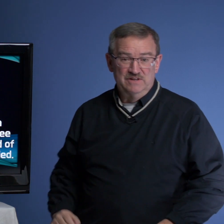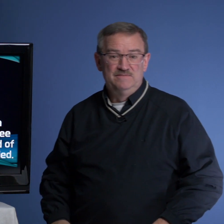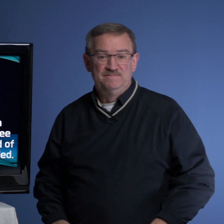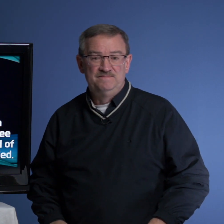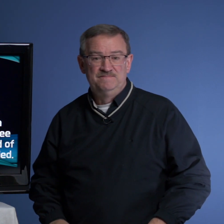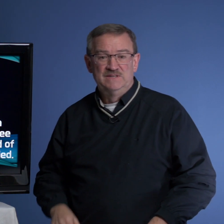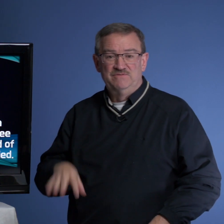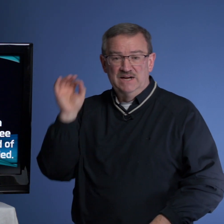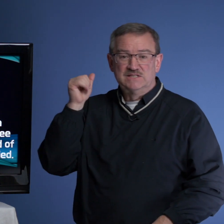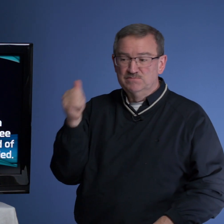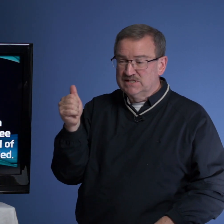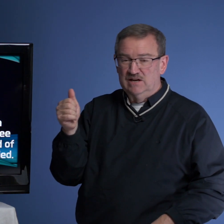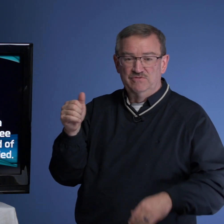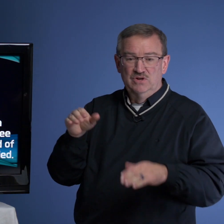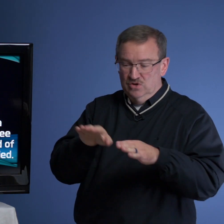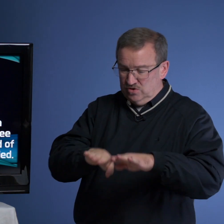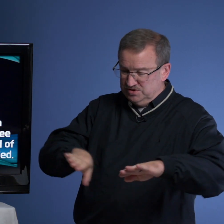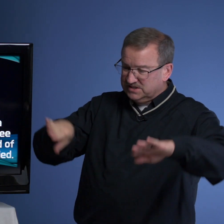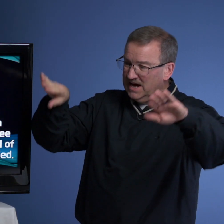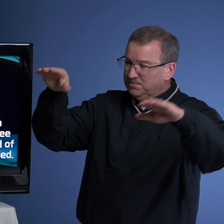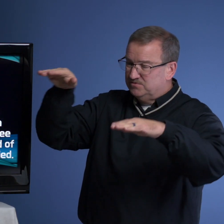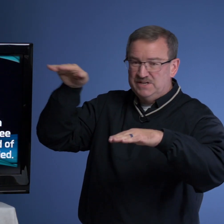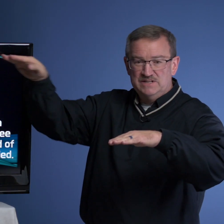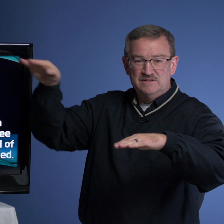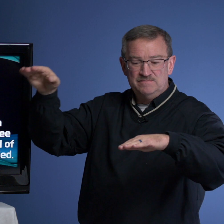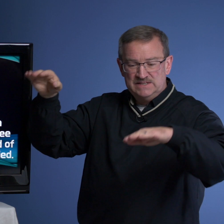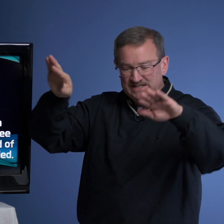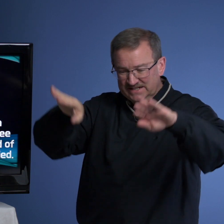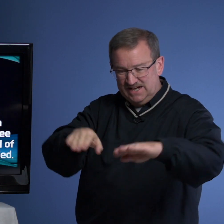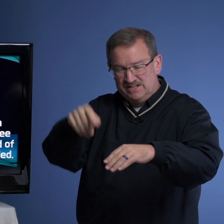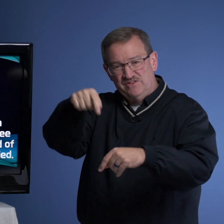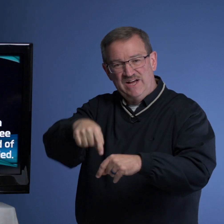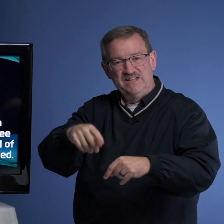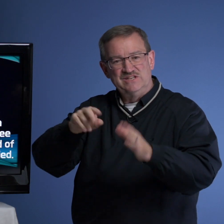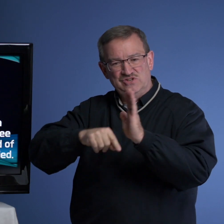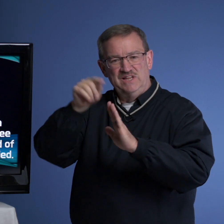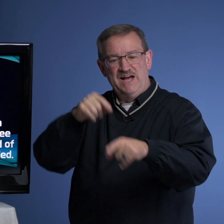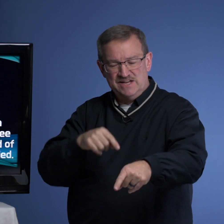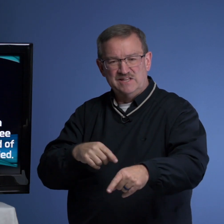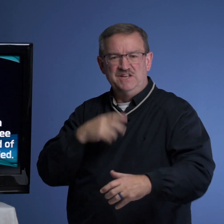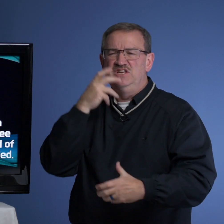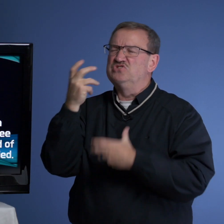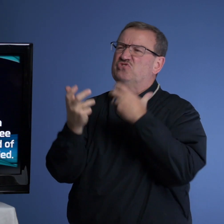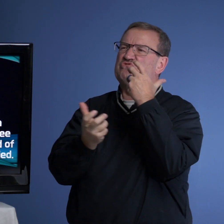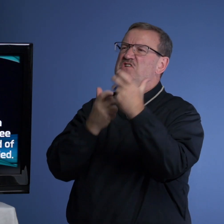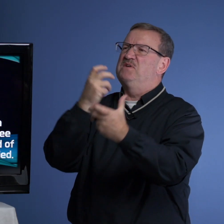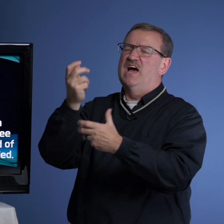David finds himself on the top of the hill. Down in the valley is Goliath, and he's screaming out